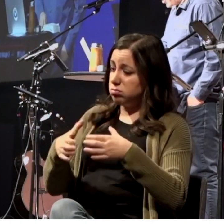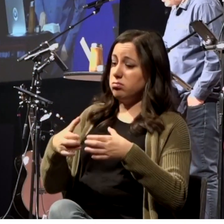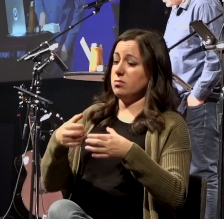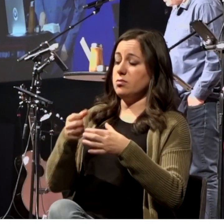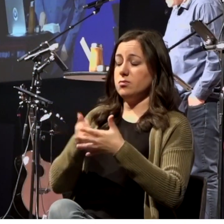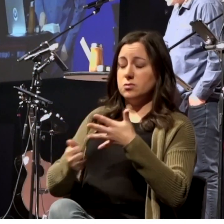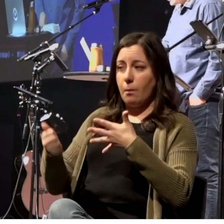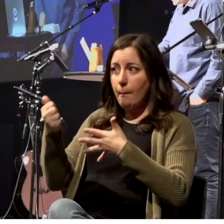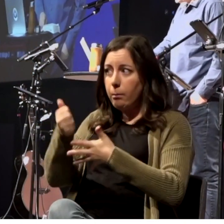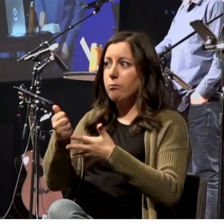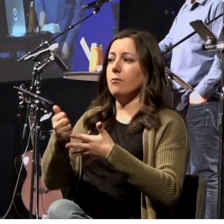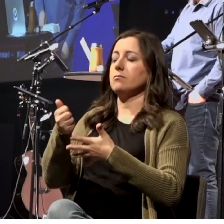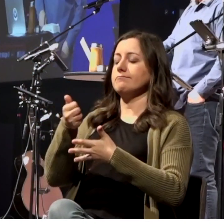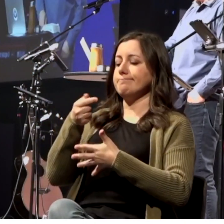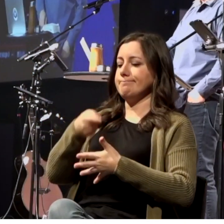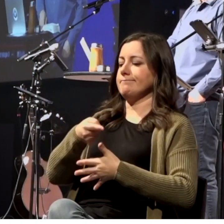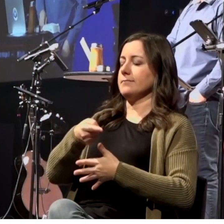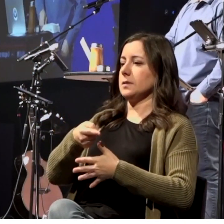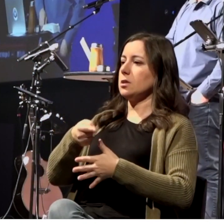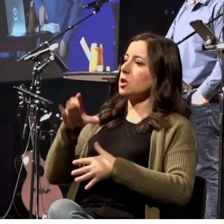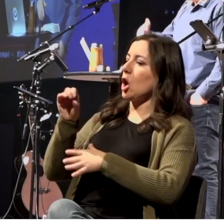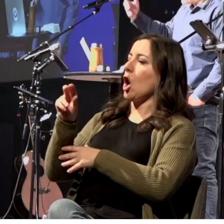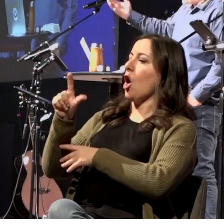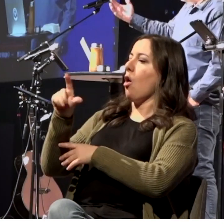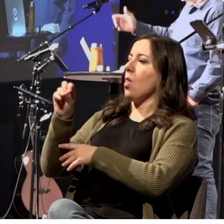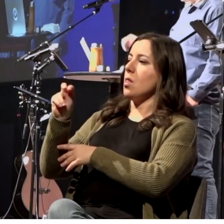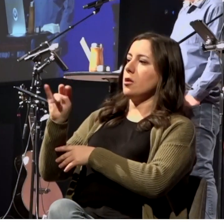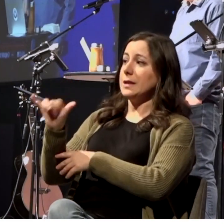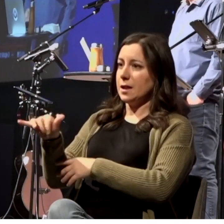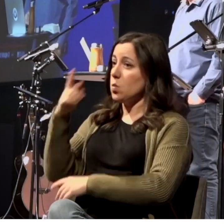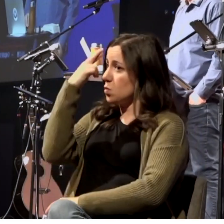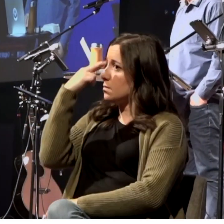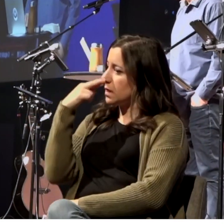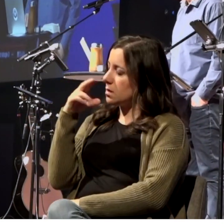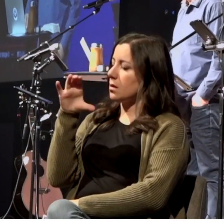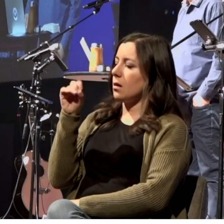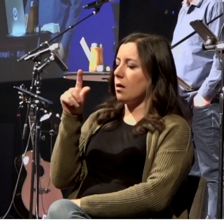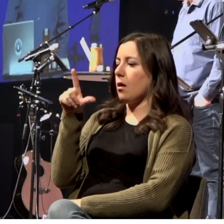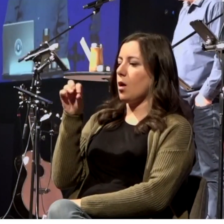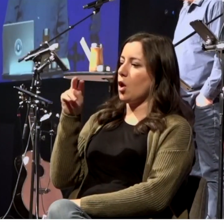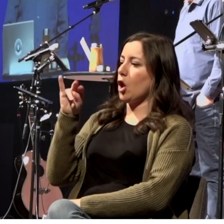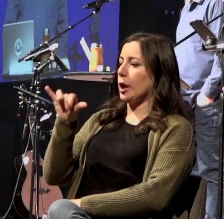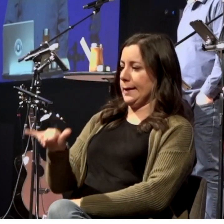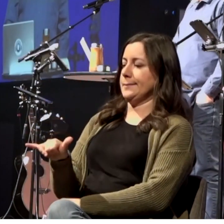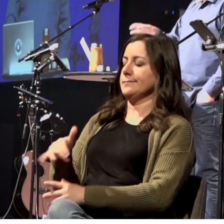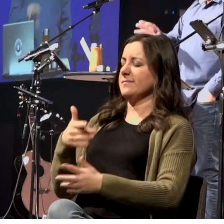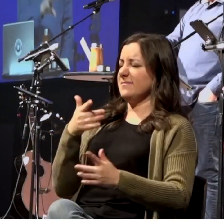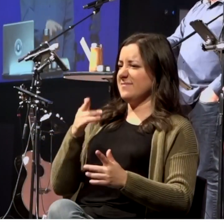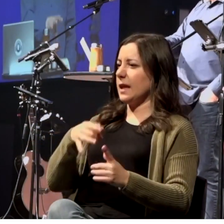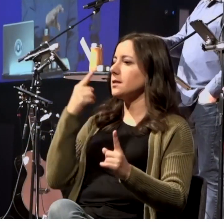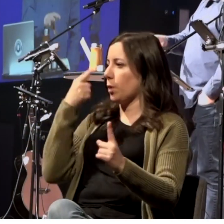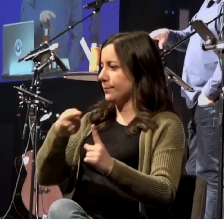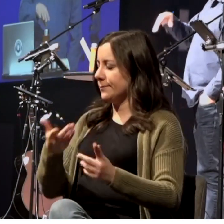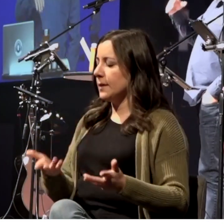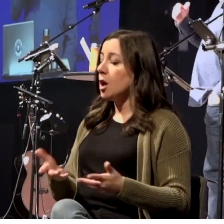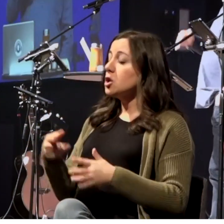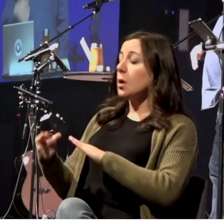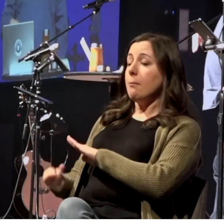that part of Macedonia, a colony, right? A Roman colony is the idea. Now, what Paul's doing here is he's